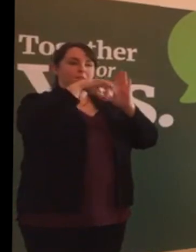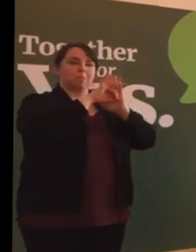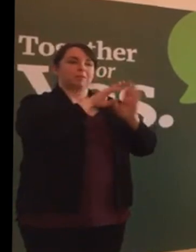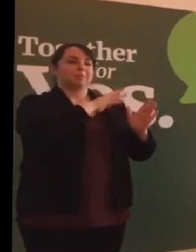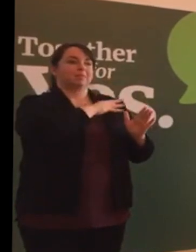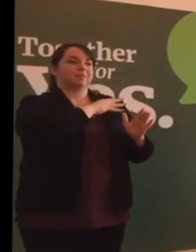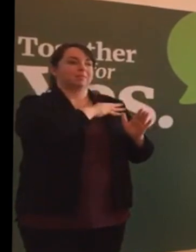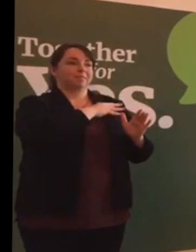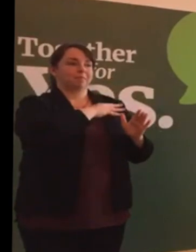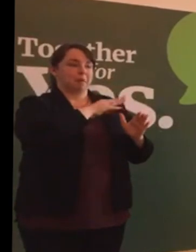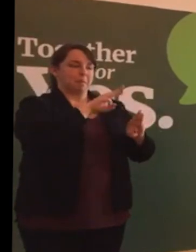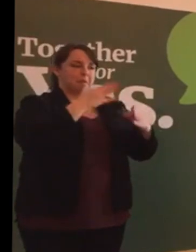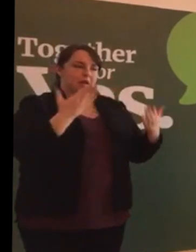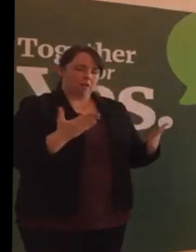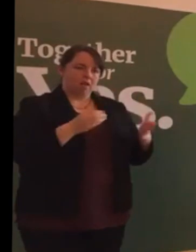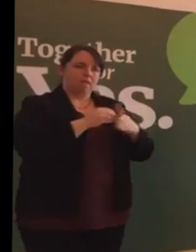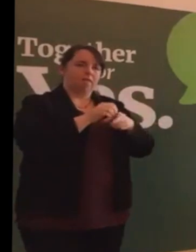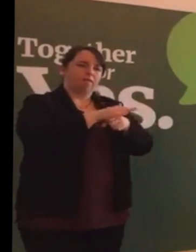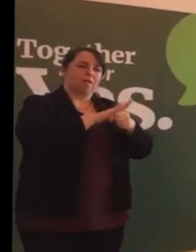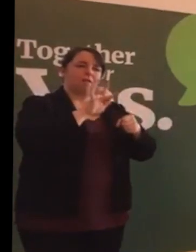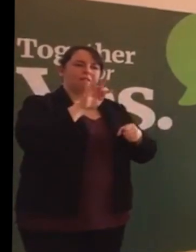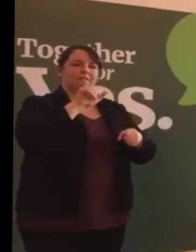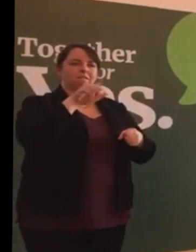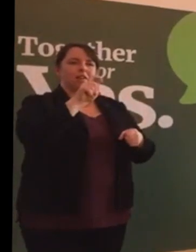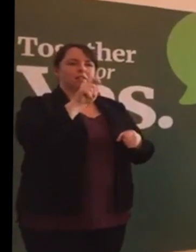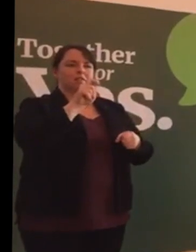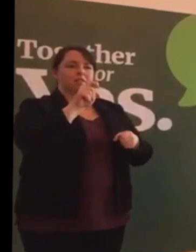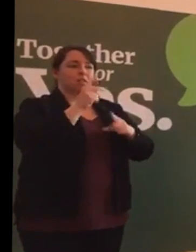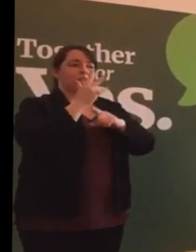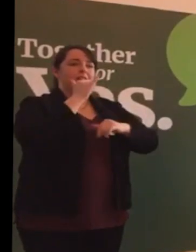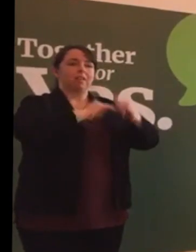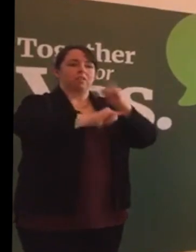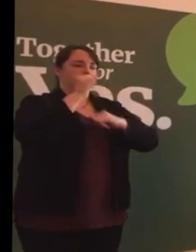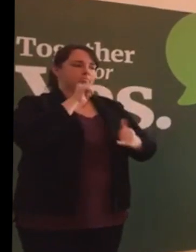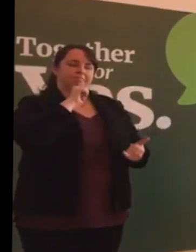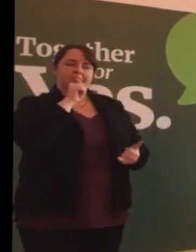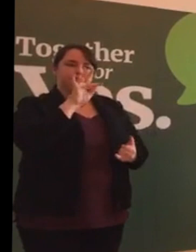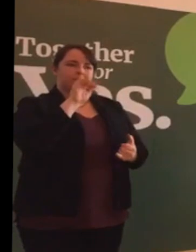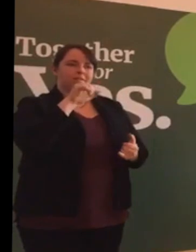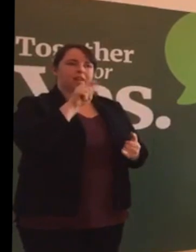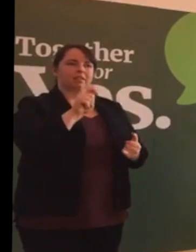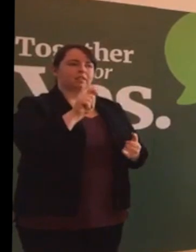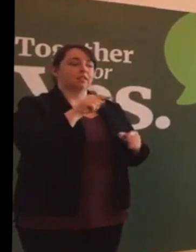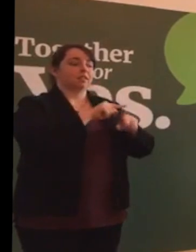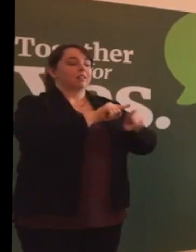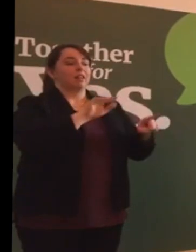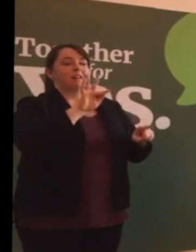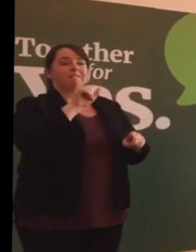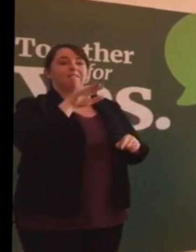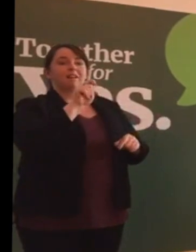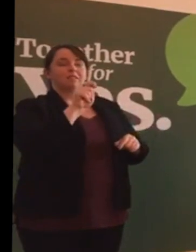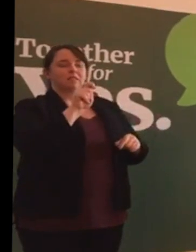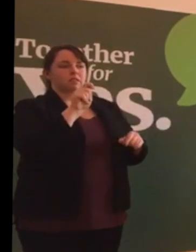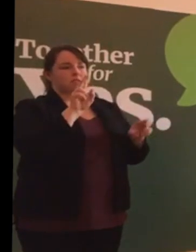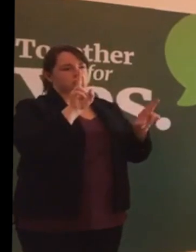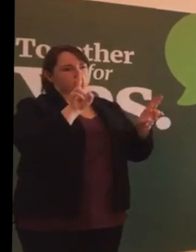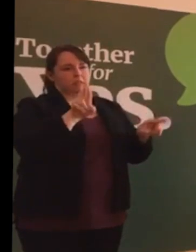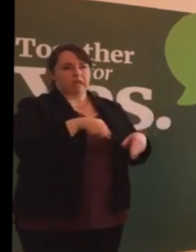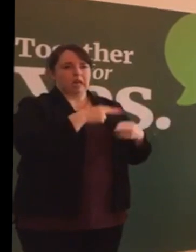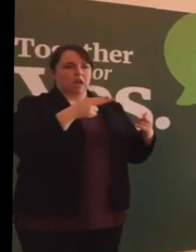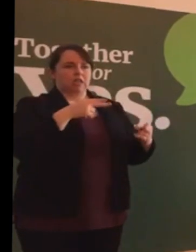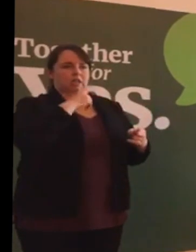they didn't have 35 years ago. Facts which cannot be disputed.